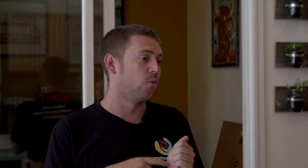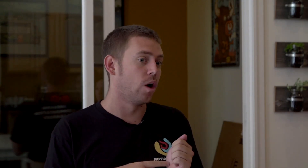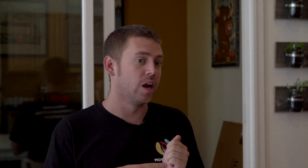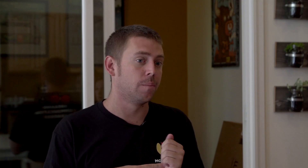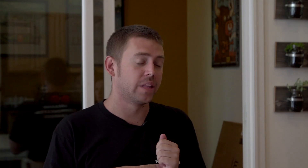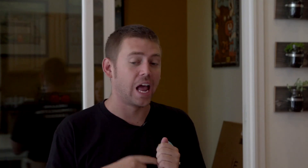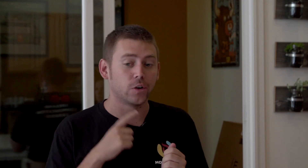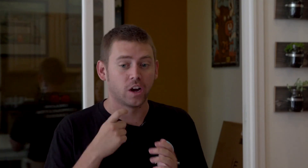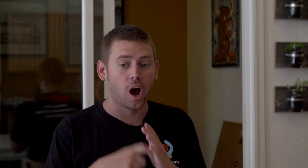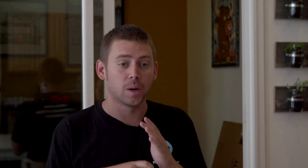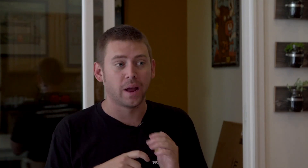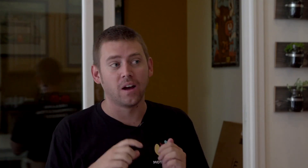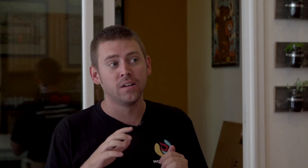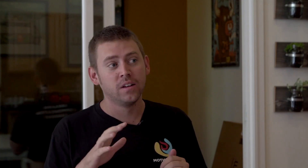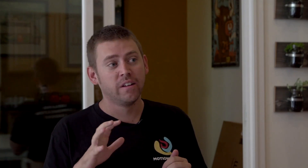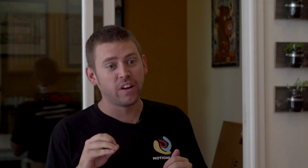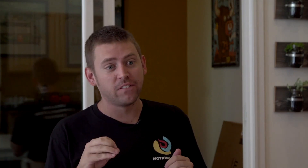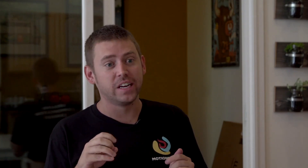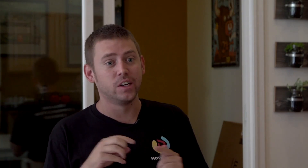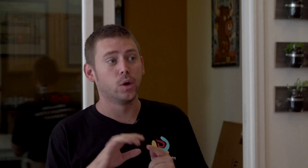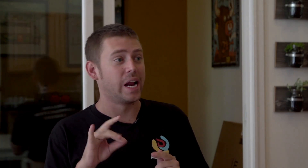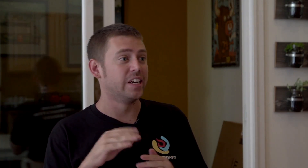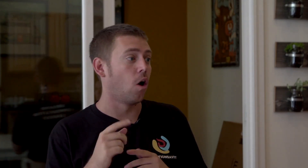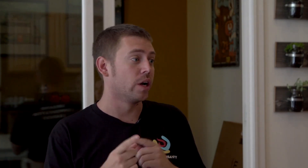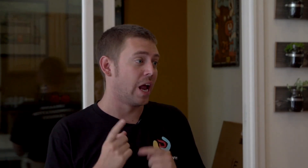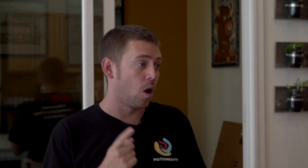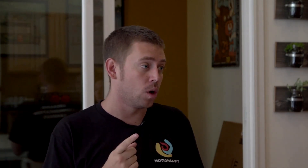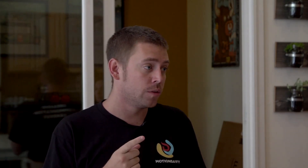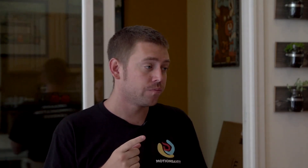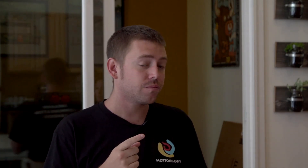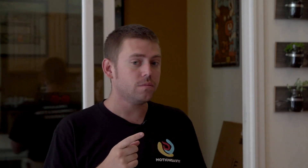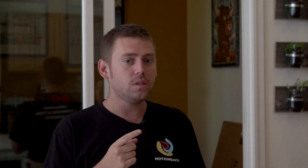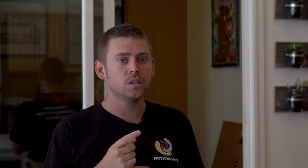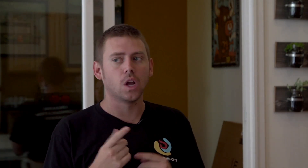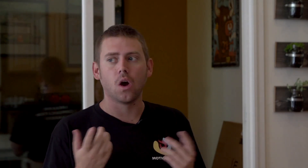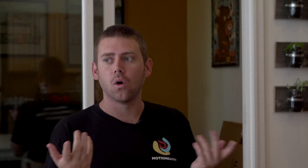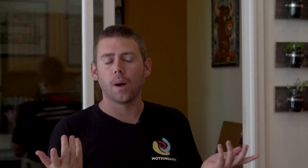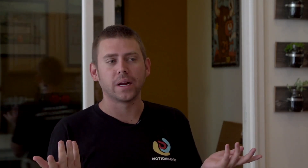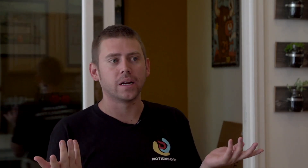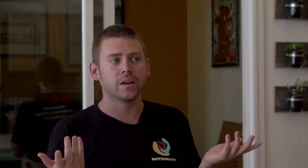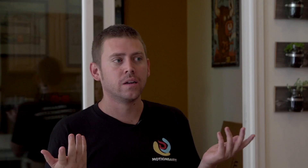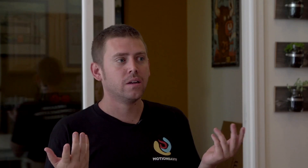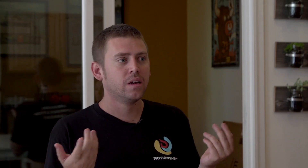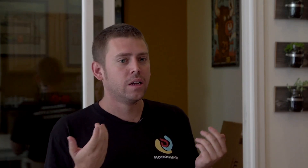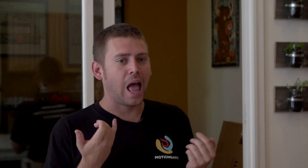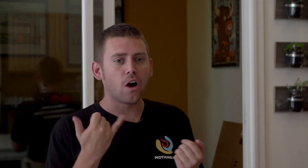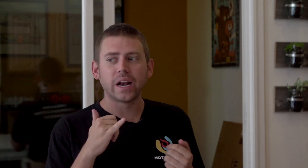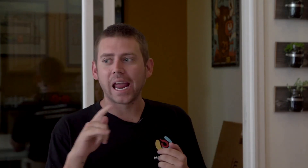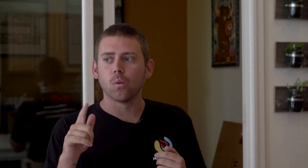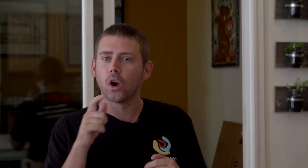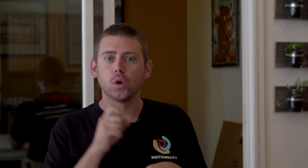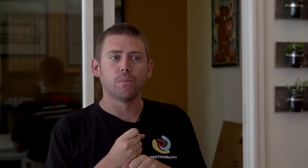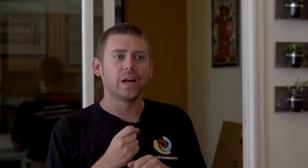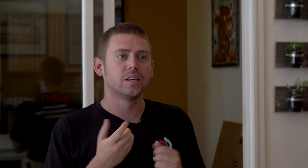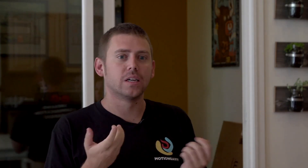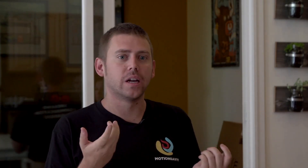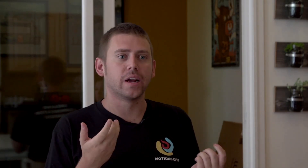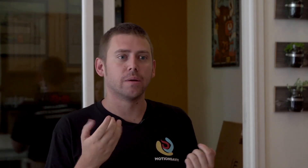afford them. They actually cost about $50 to $80 an hour. That's very expensive. So how can anyone who makes like